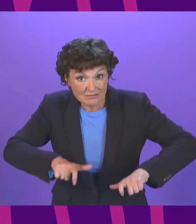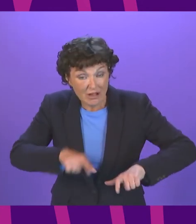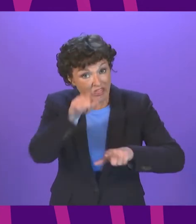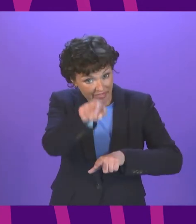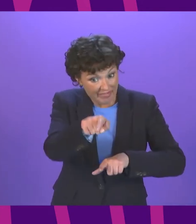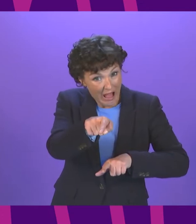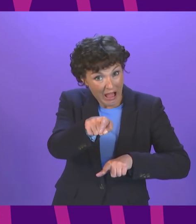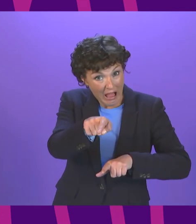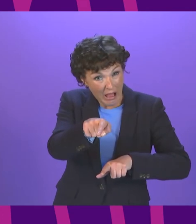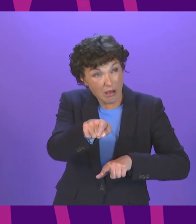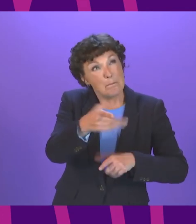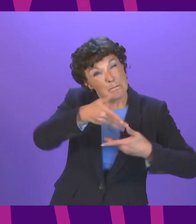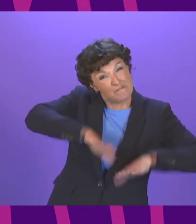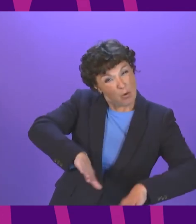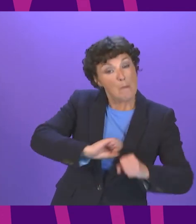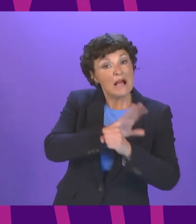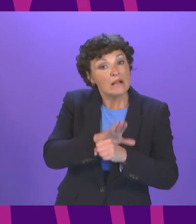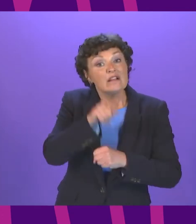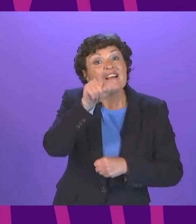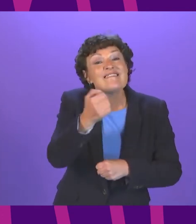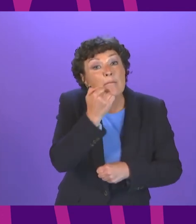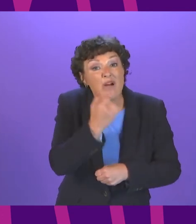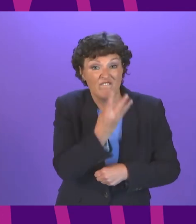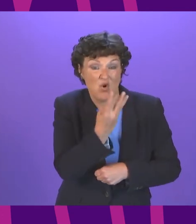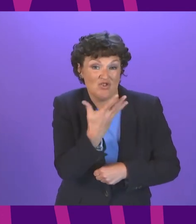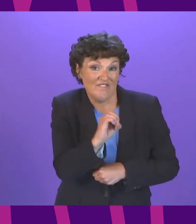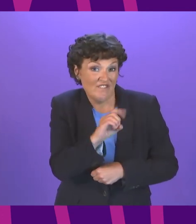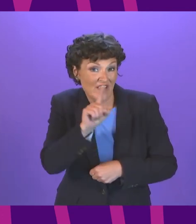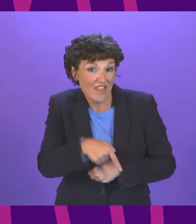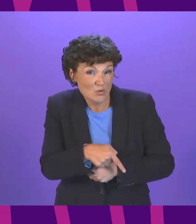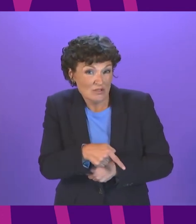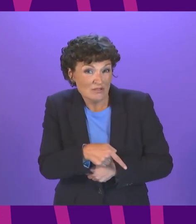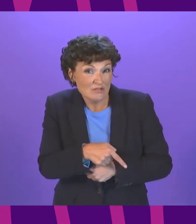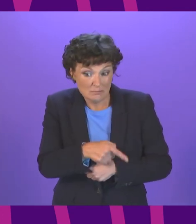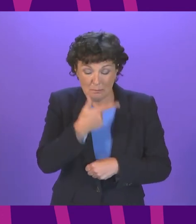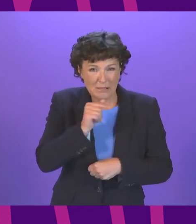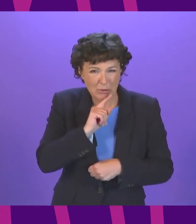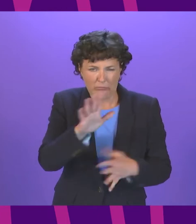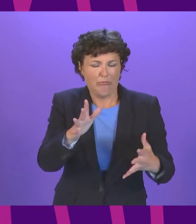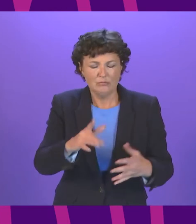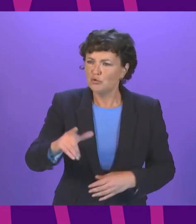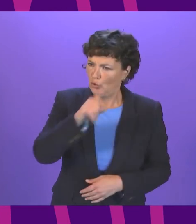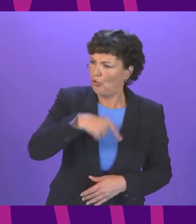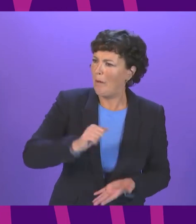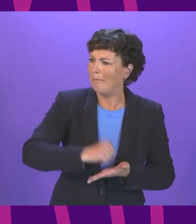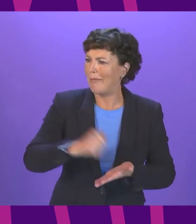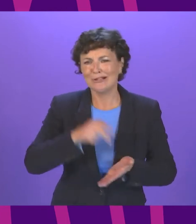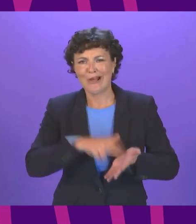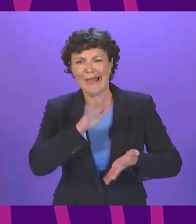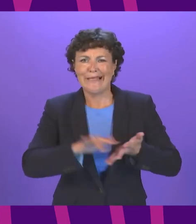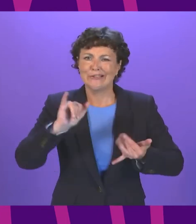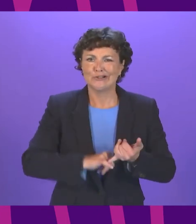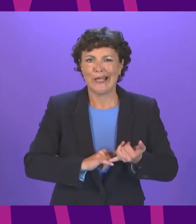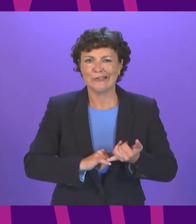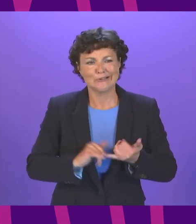pandemic that figure was 458,000 people in Scotland so rather than publishing an NHS recovery plan that was dismissed